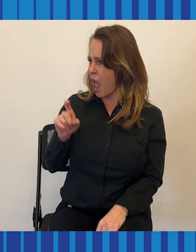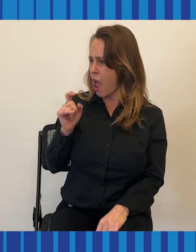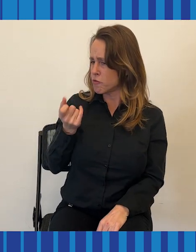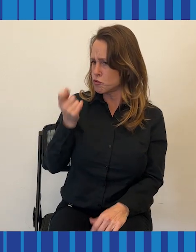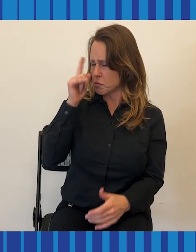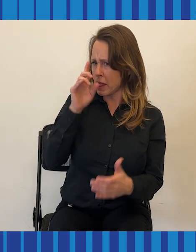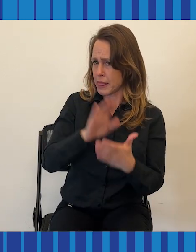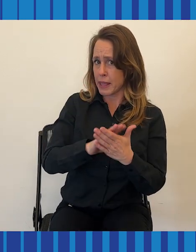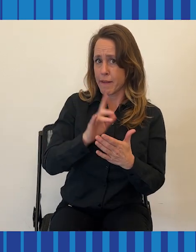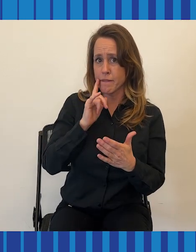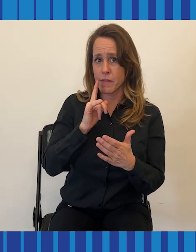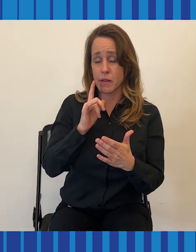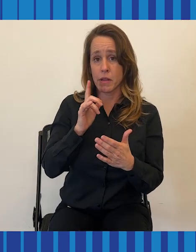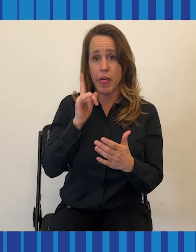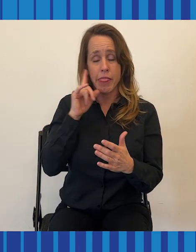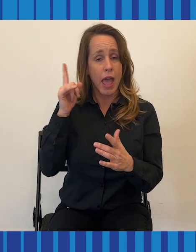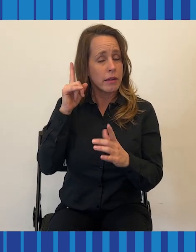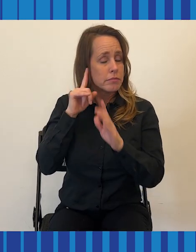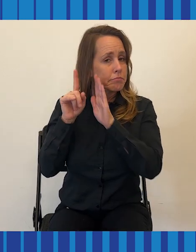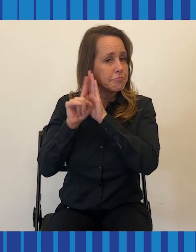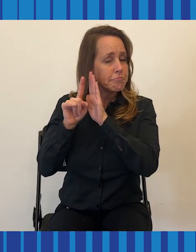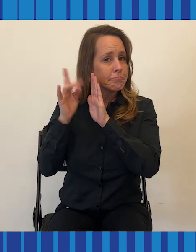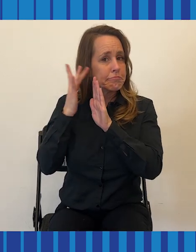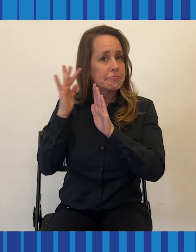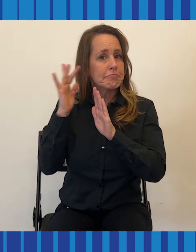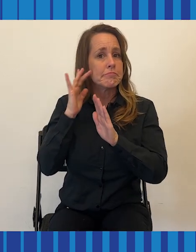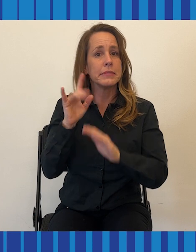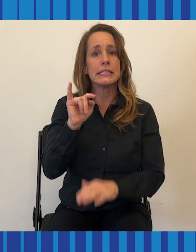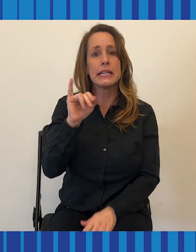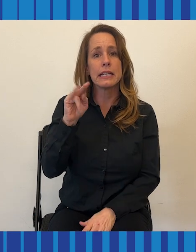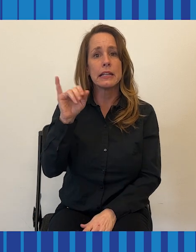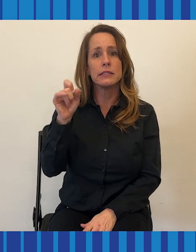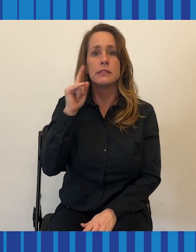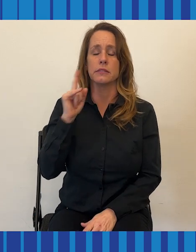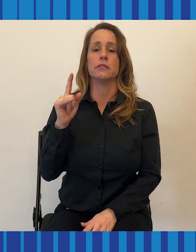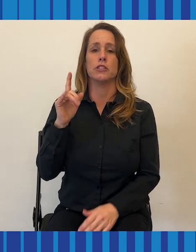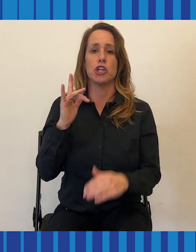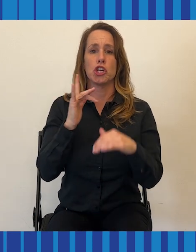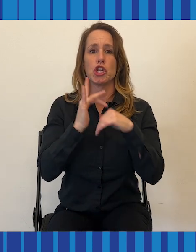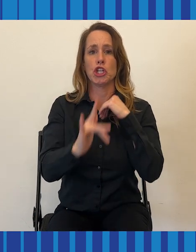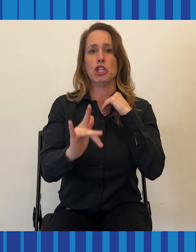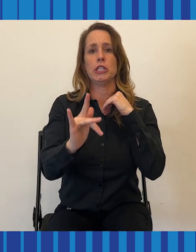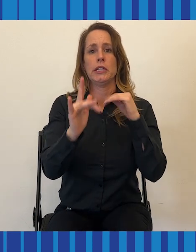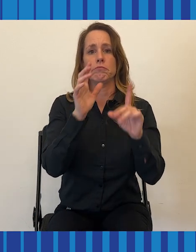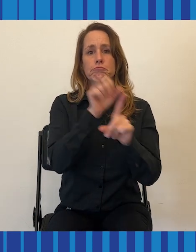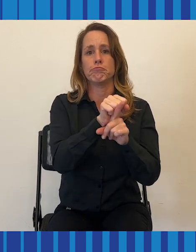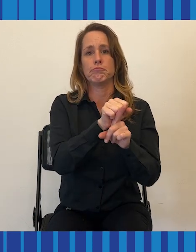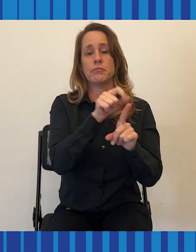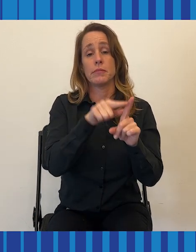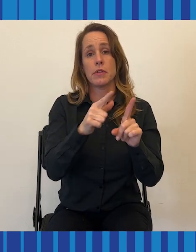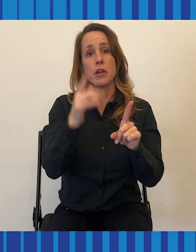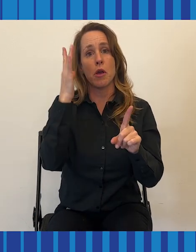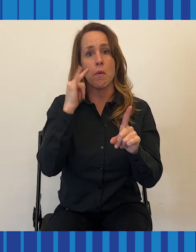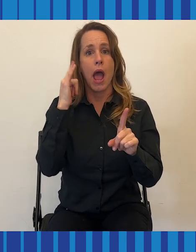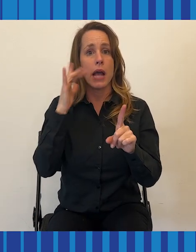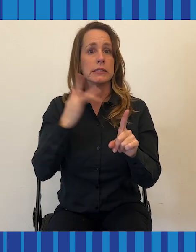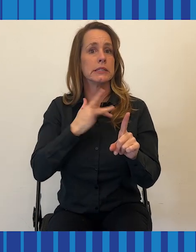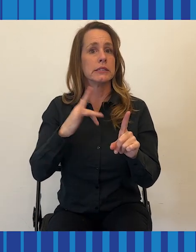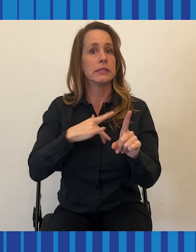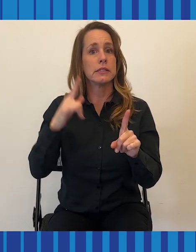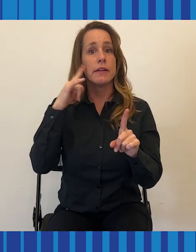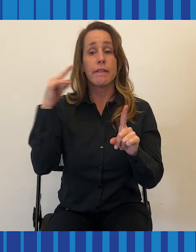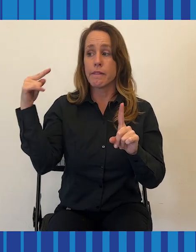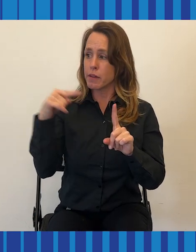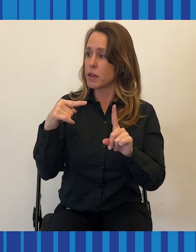I have to believe I had early onset tinnitus because I'm rather type A and I think I would have lost my